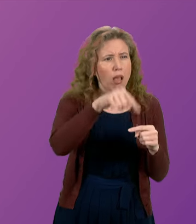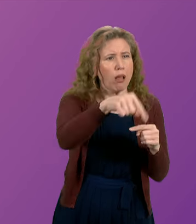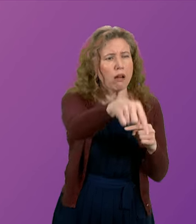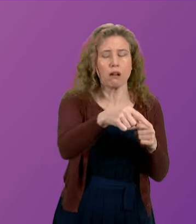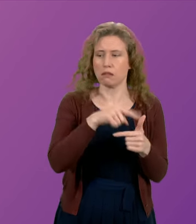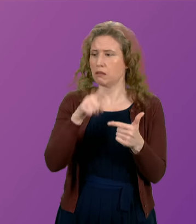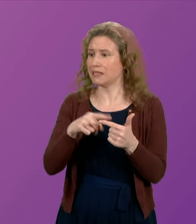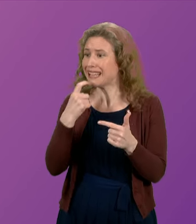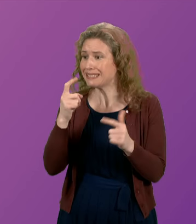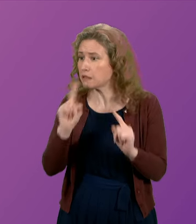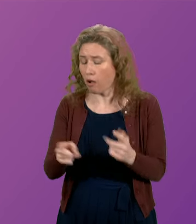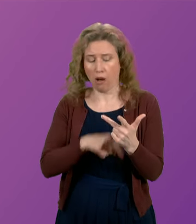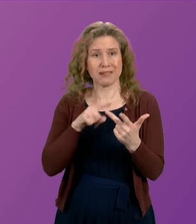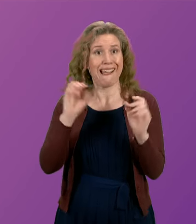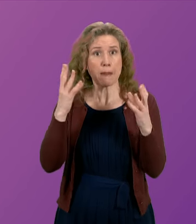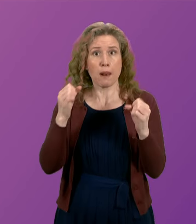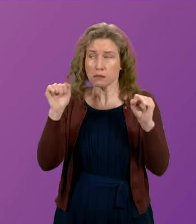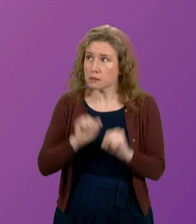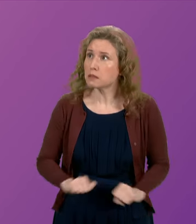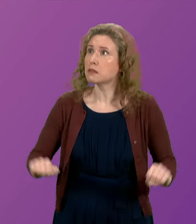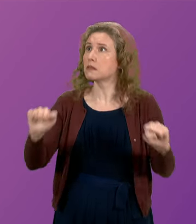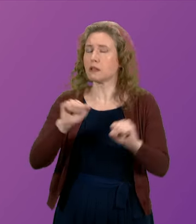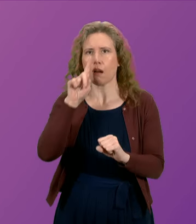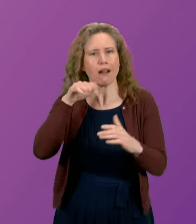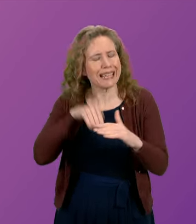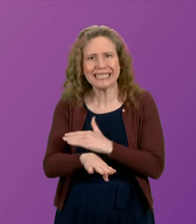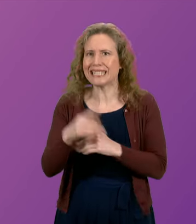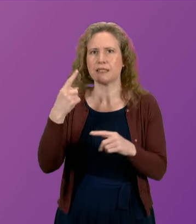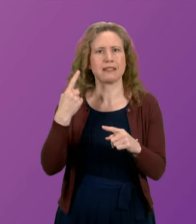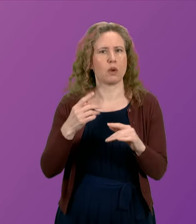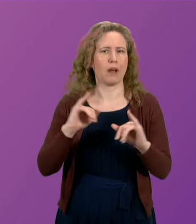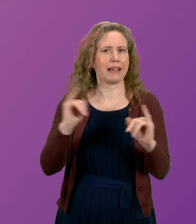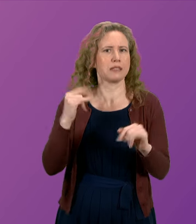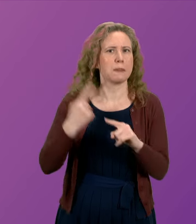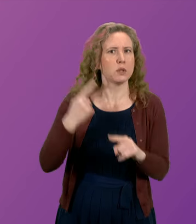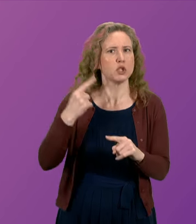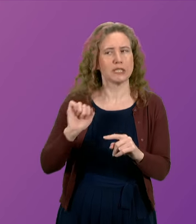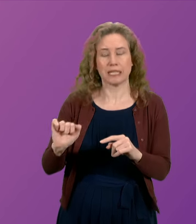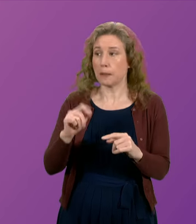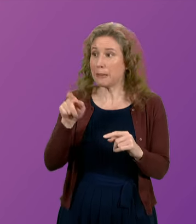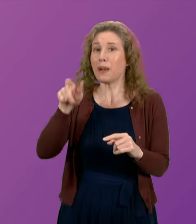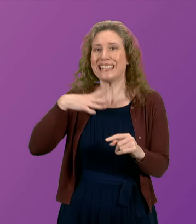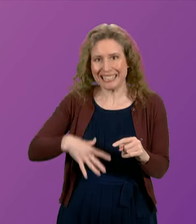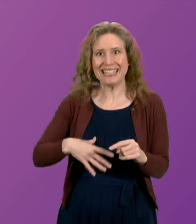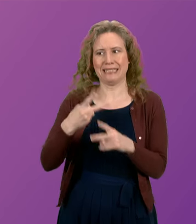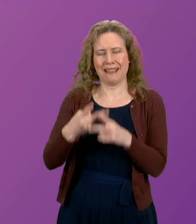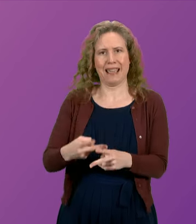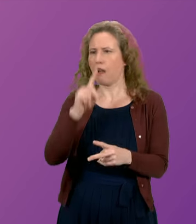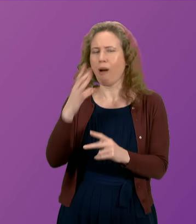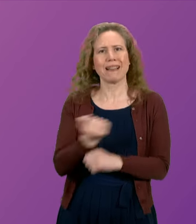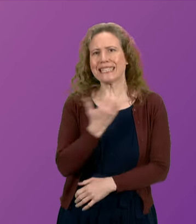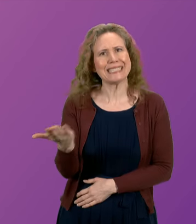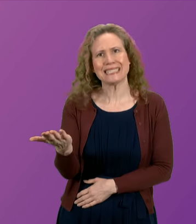for ambulances or to get into A&E departments. People who need urgent care, but they can't get it when they need it.